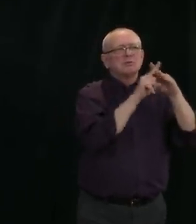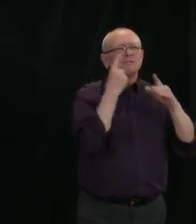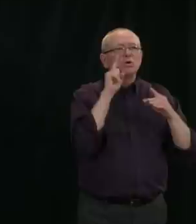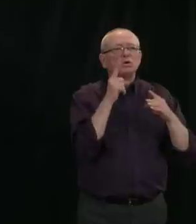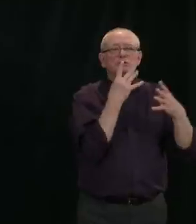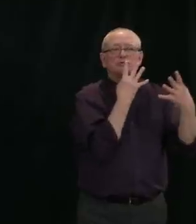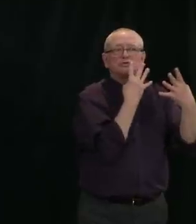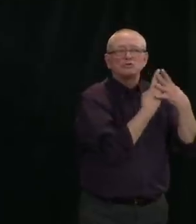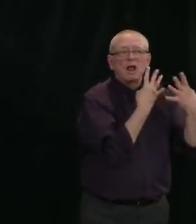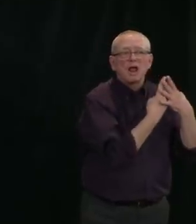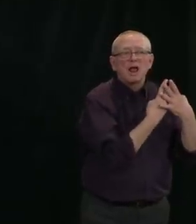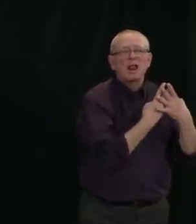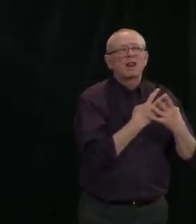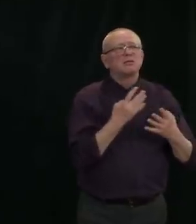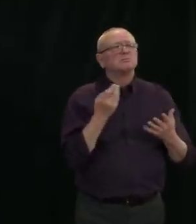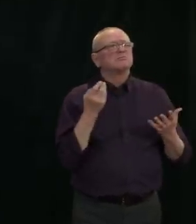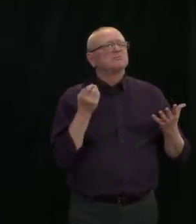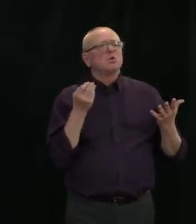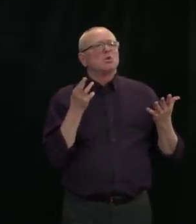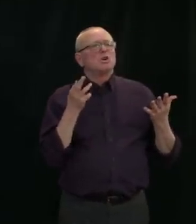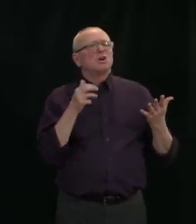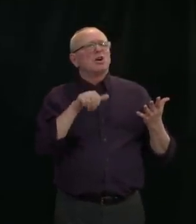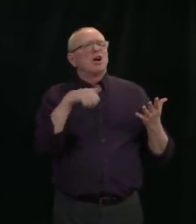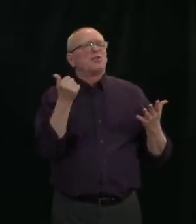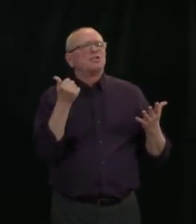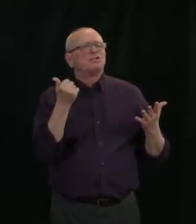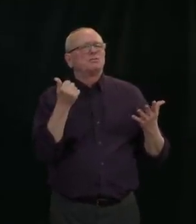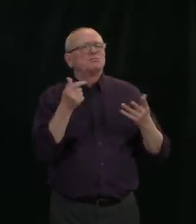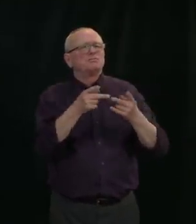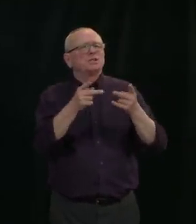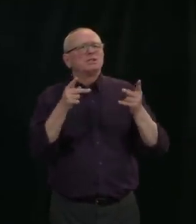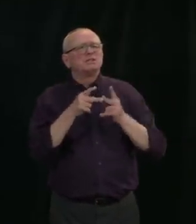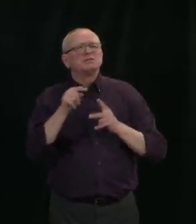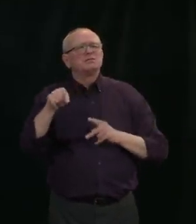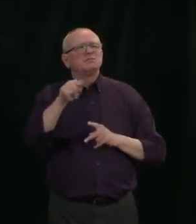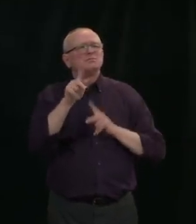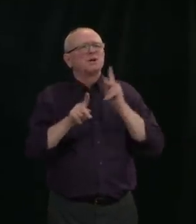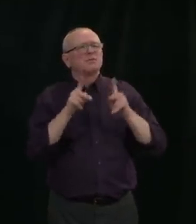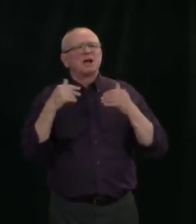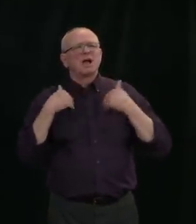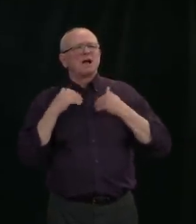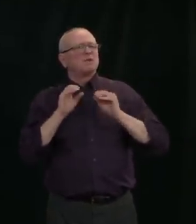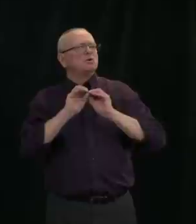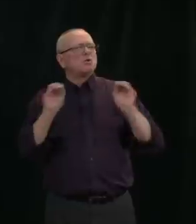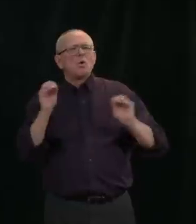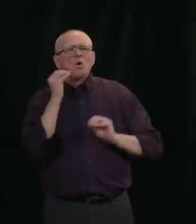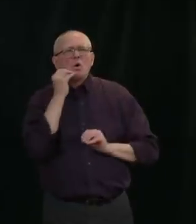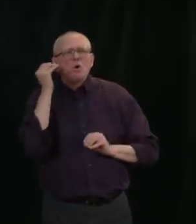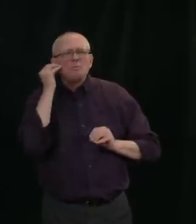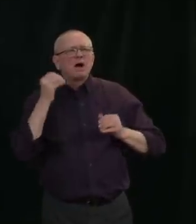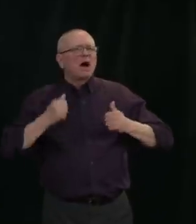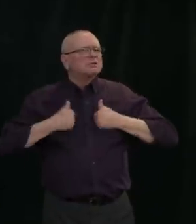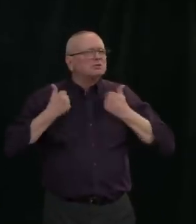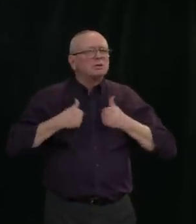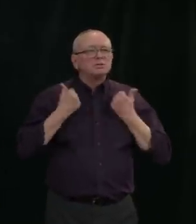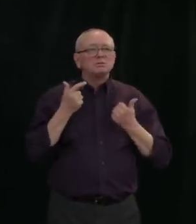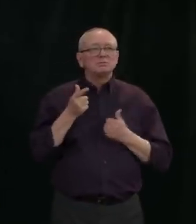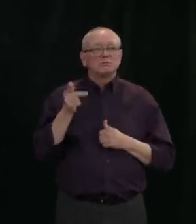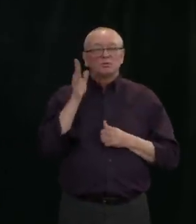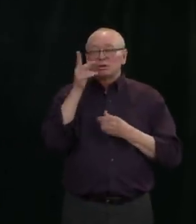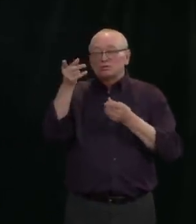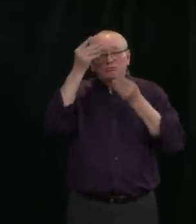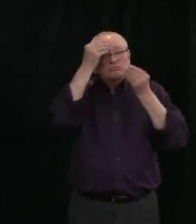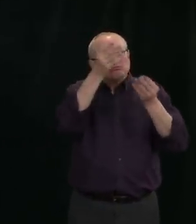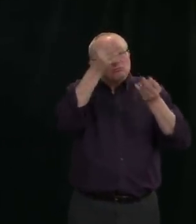getting the same sort of information on those cases and has there been any cases at this time in any of those facilities? So there have been no